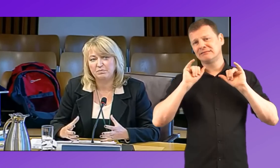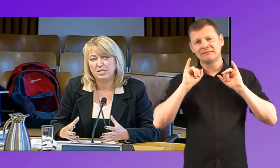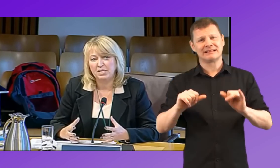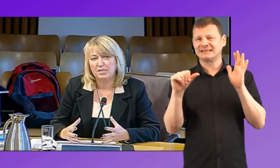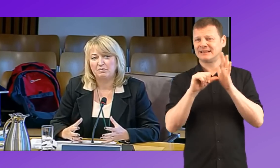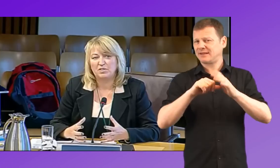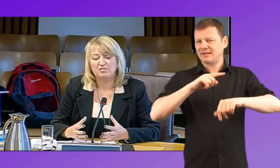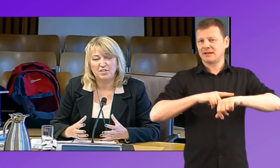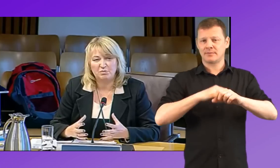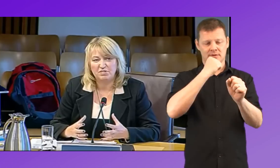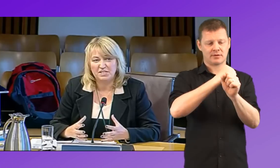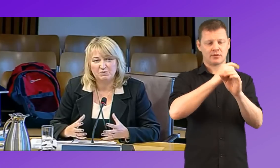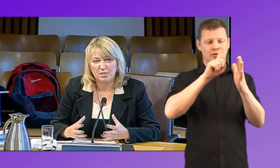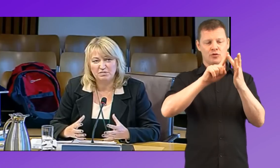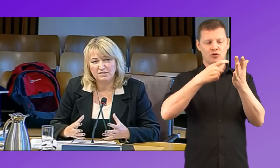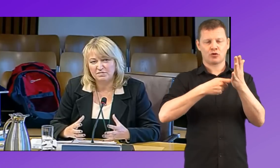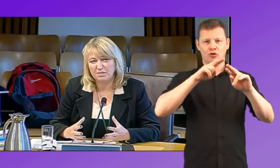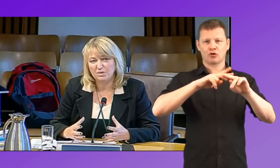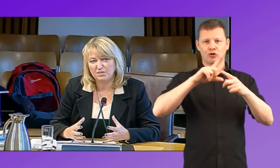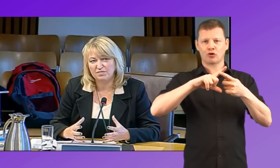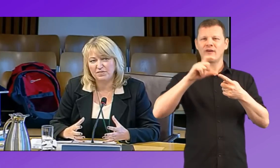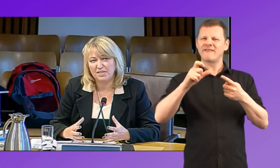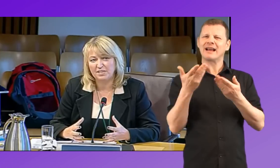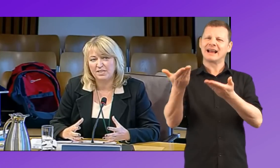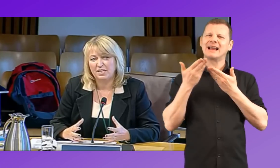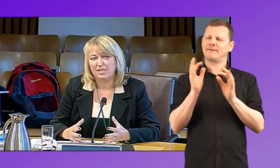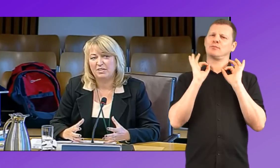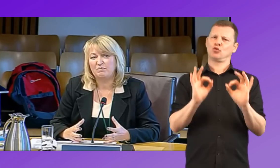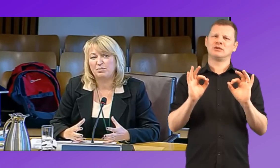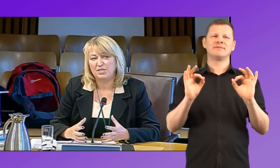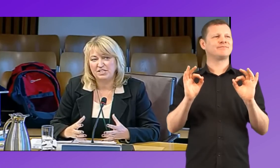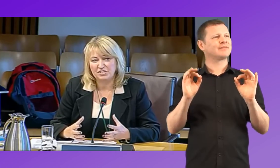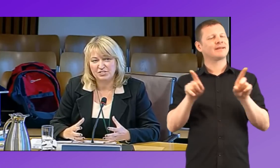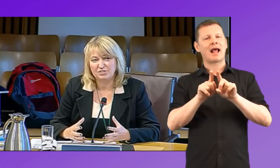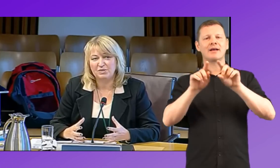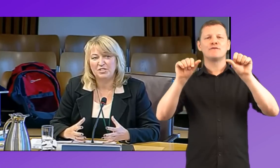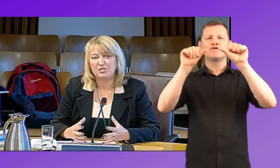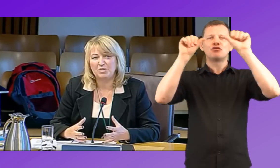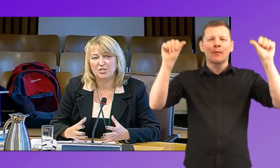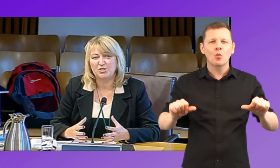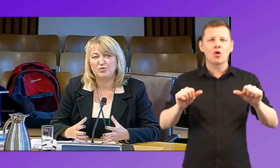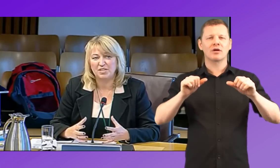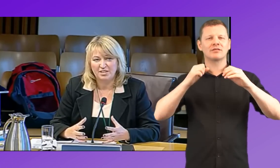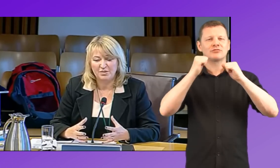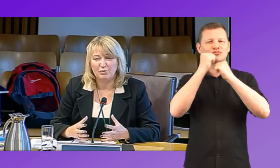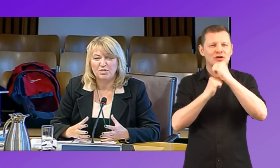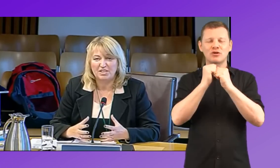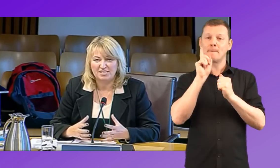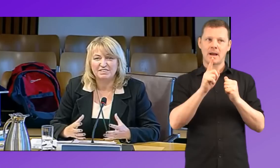GURFEC provides the perfect framework for that, but we need to make sure that we're progressing